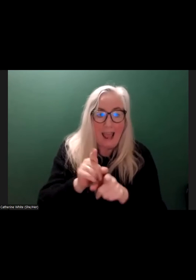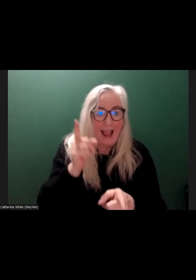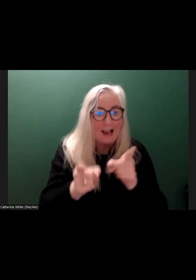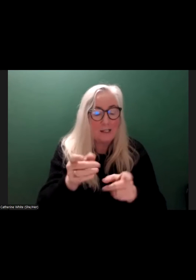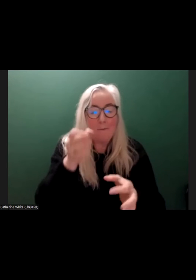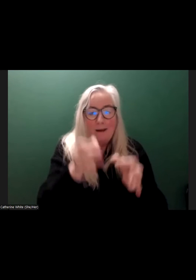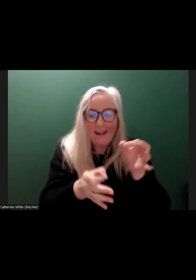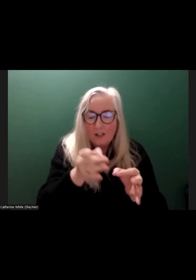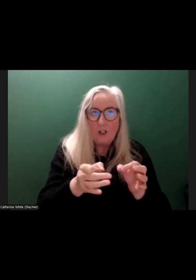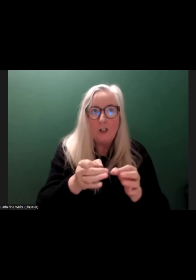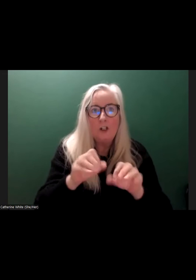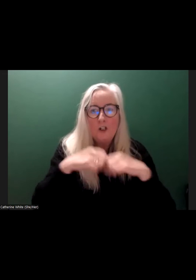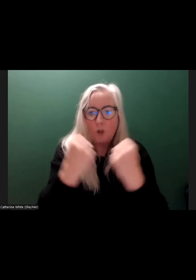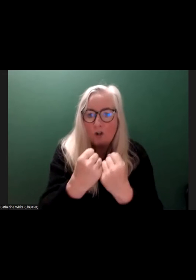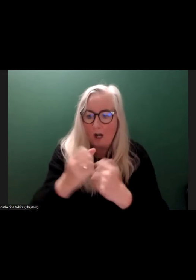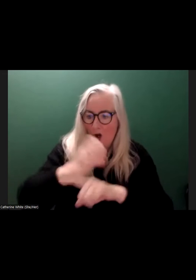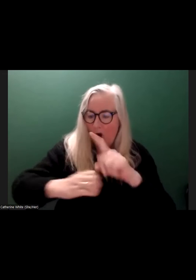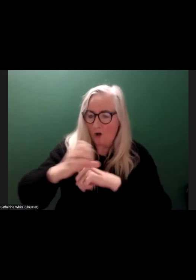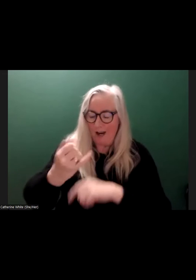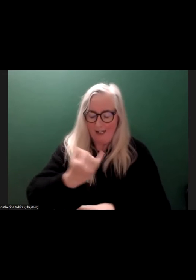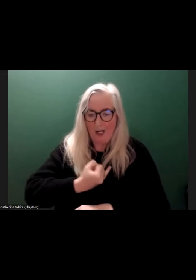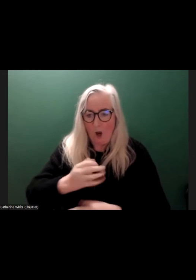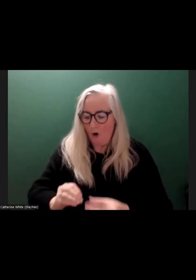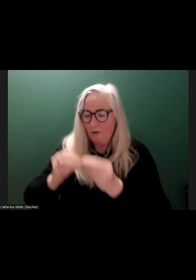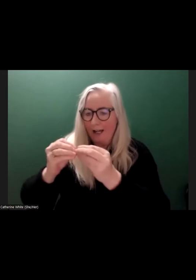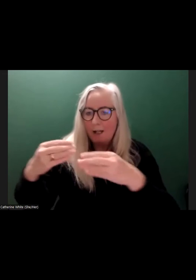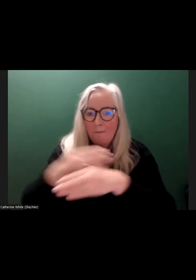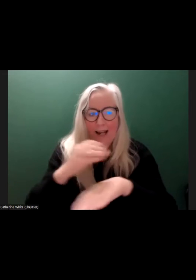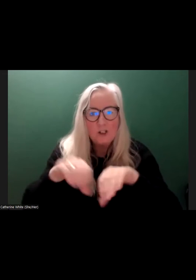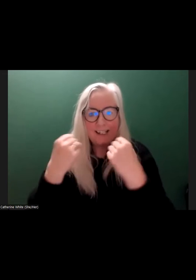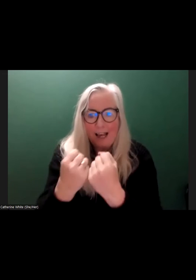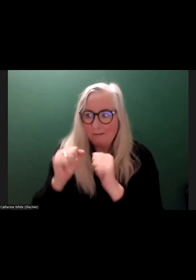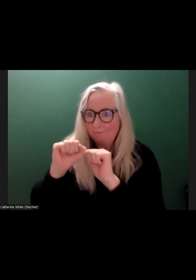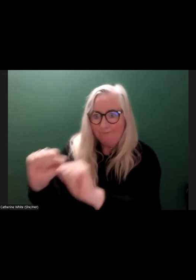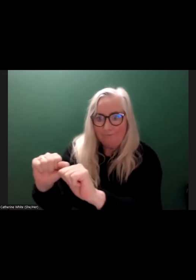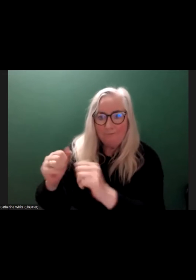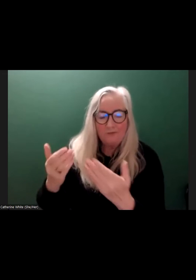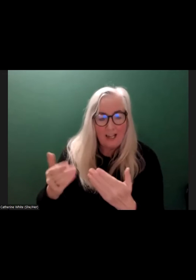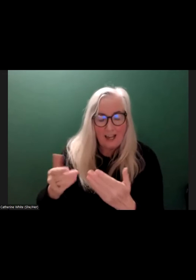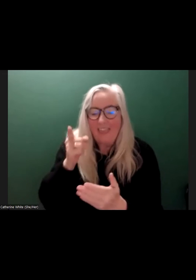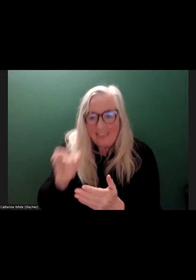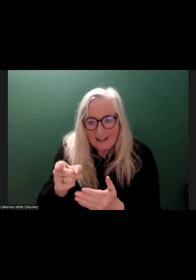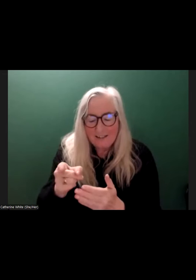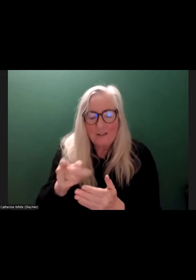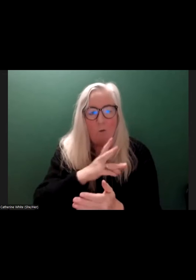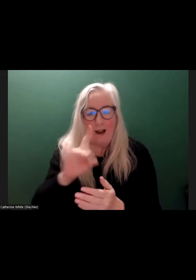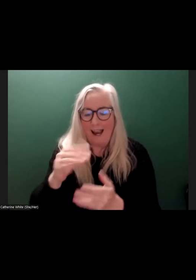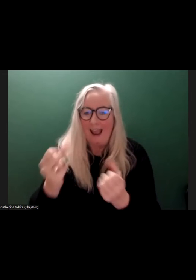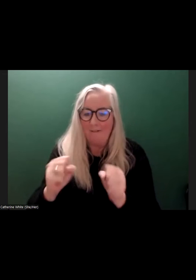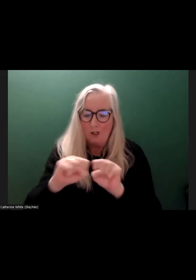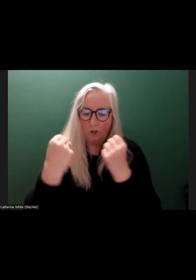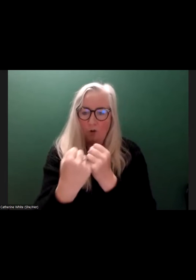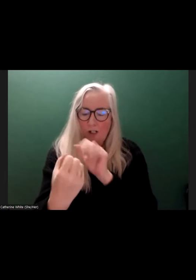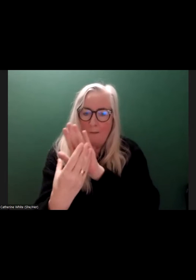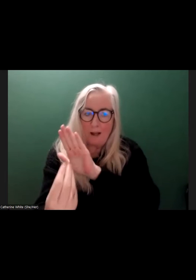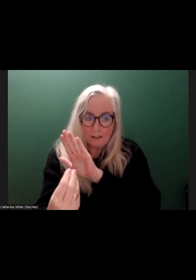social, and cultural identity that is created by society with its own history. And that's where the social model comes in. And